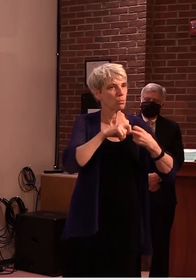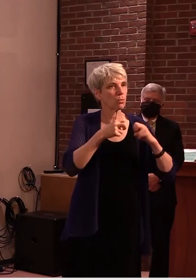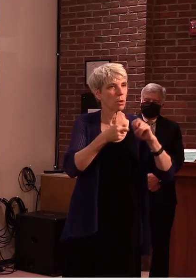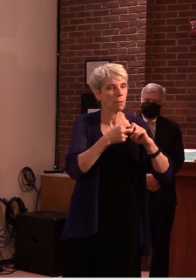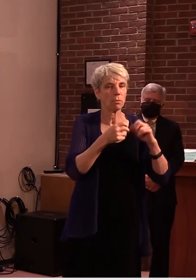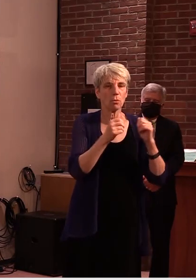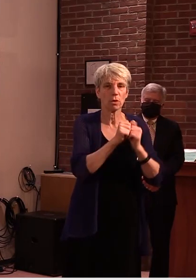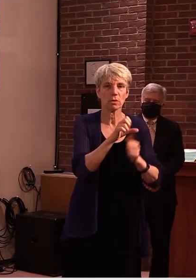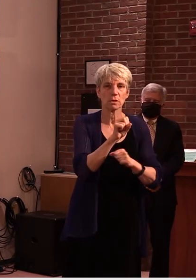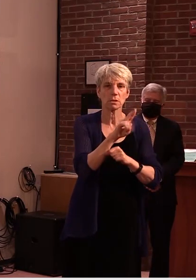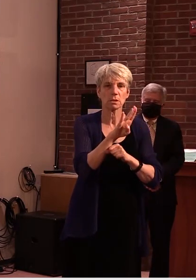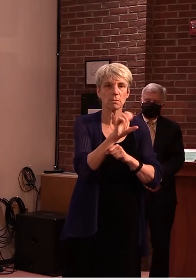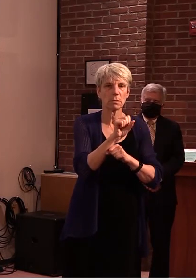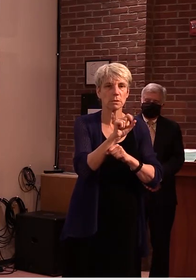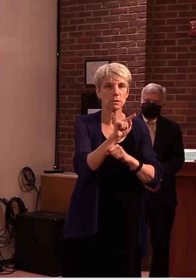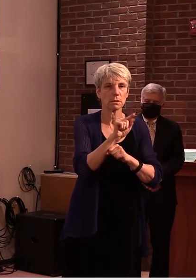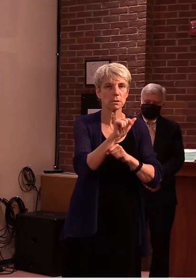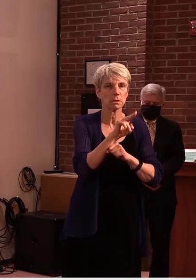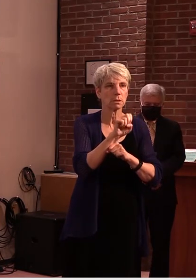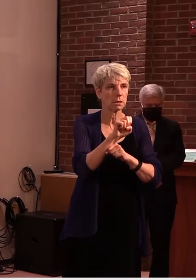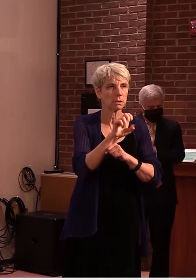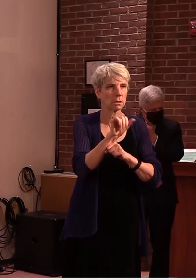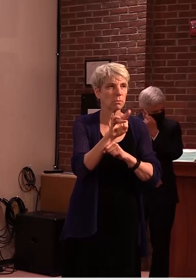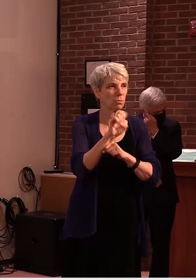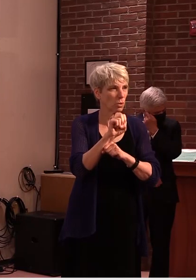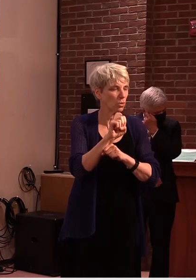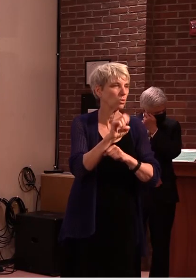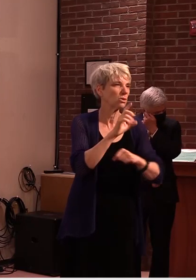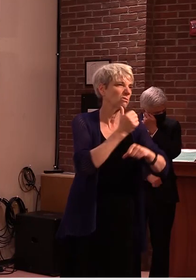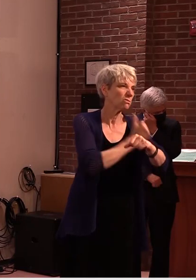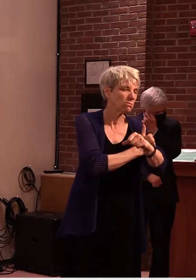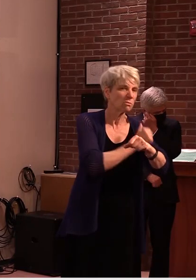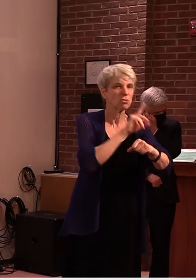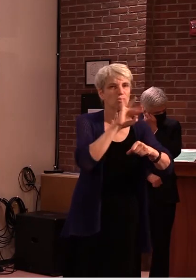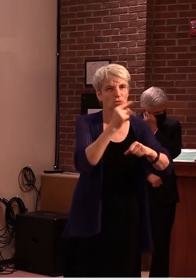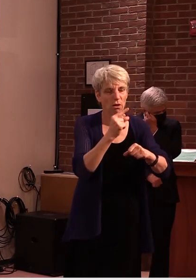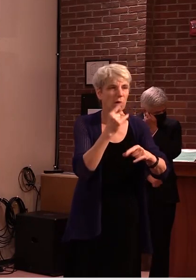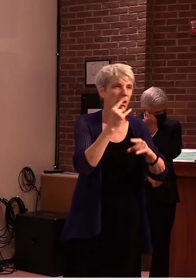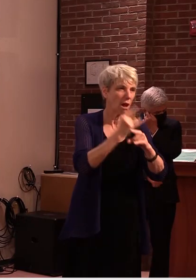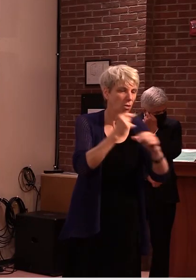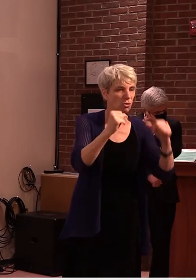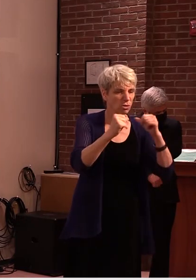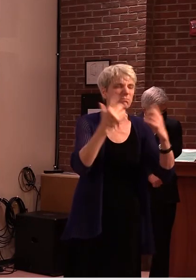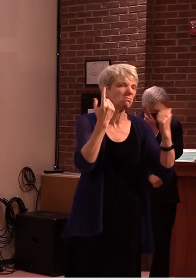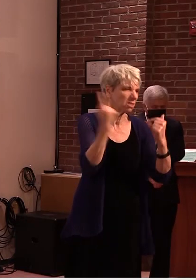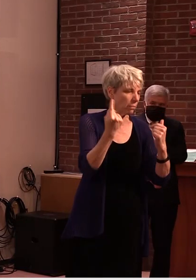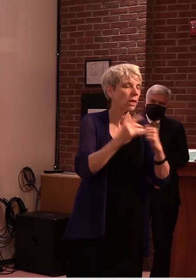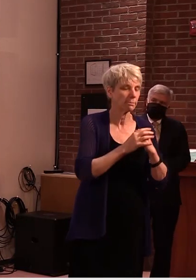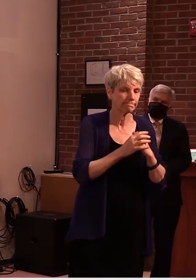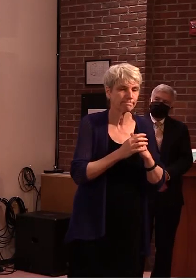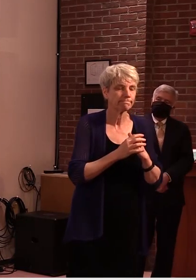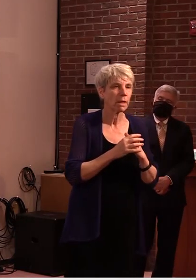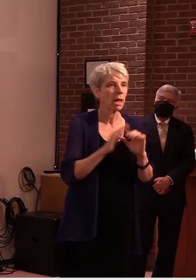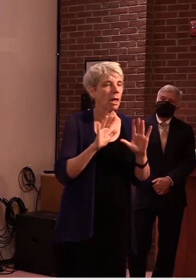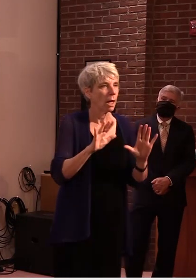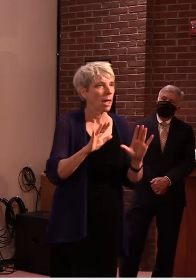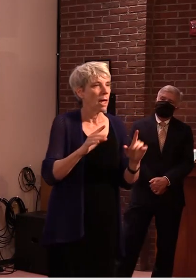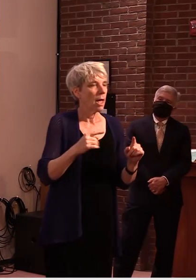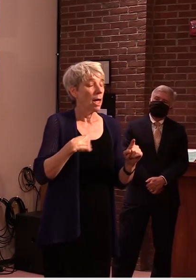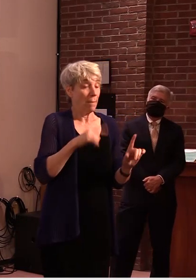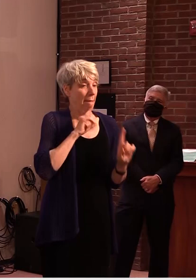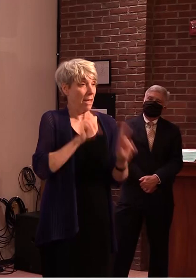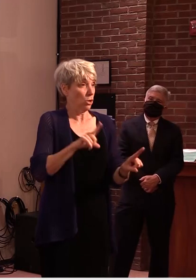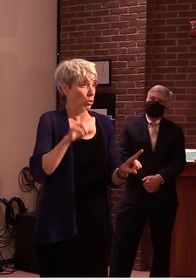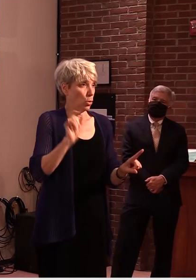terms of uh prevention uh techniques um but i i i don't know uh that a i i'm just not sure